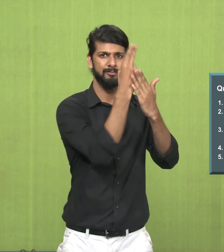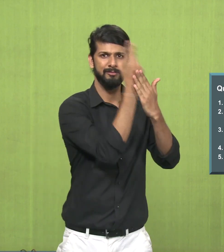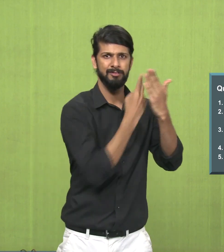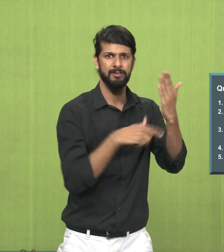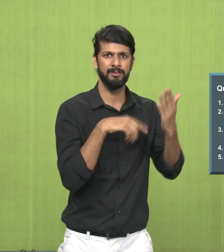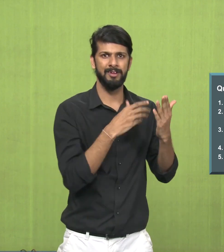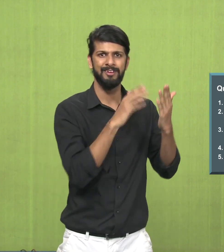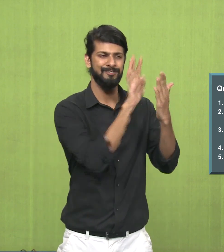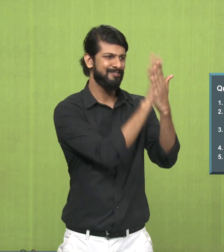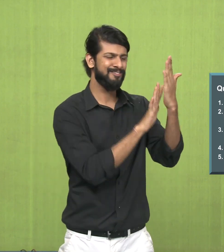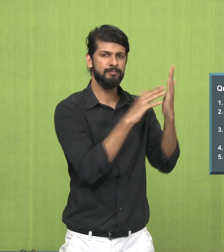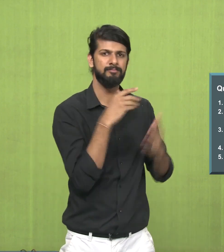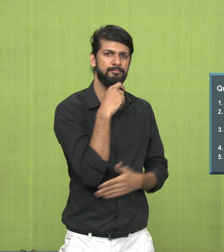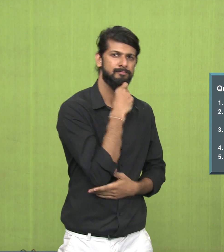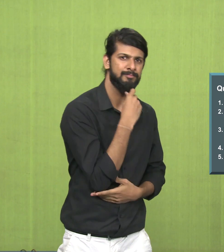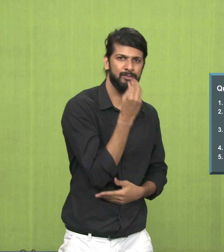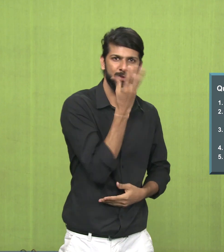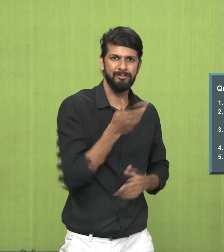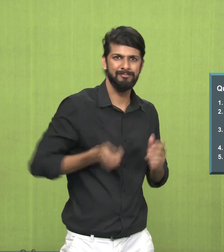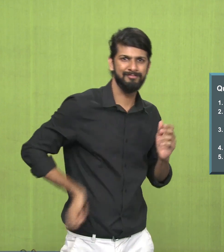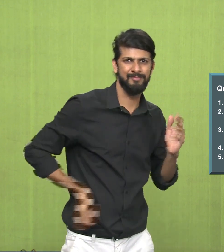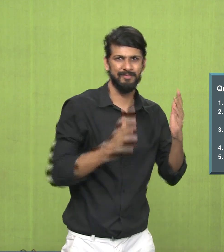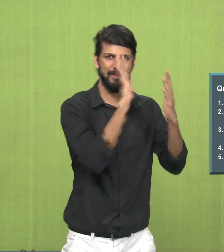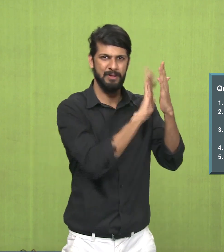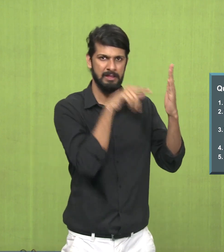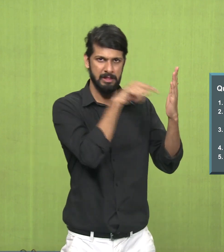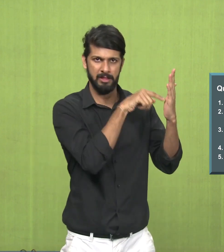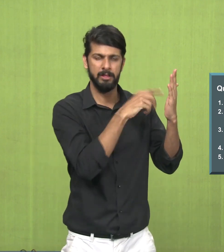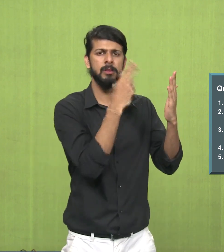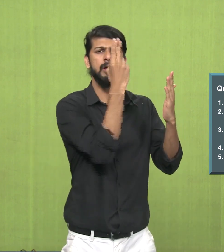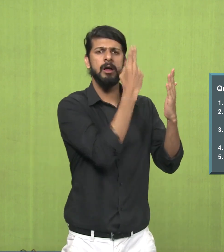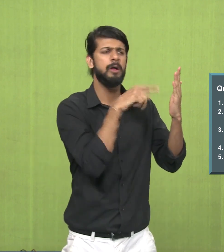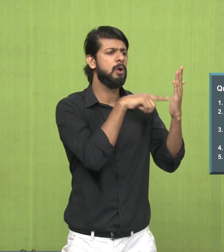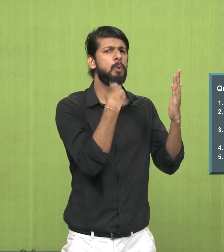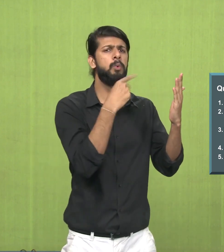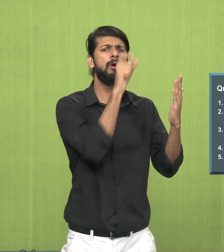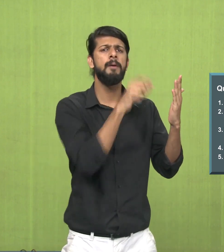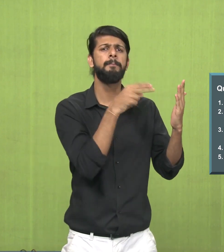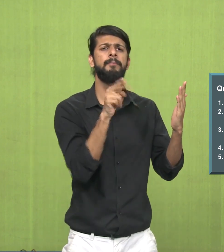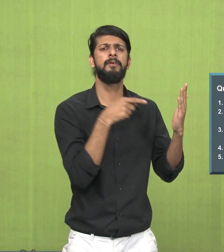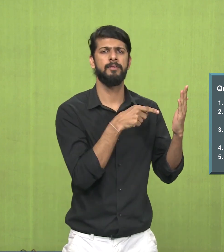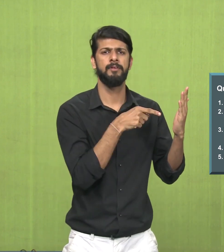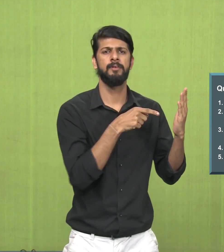The first set of questions, name the artist of the painting Radhika.